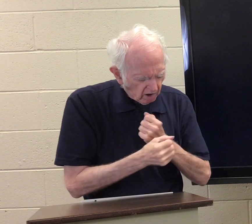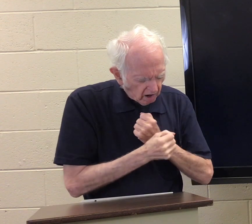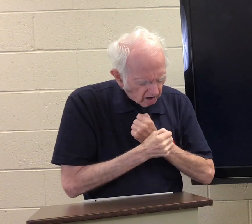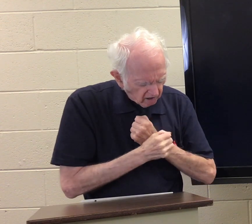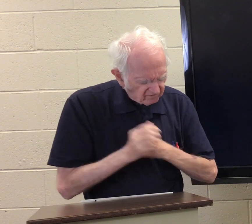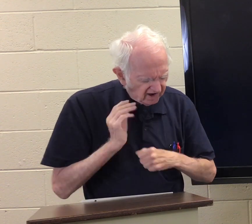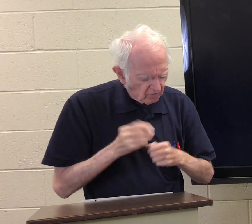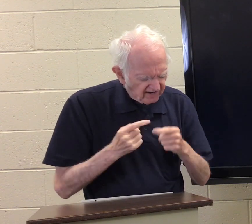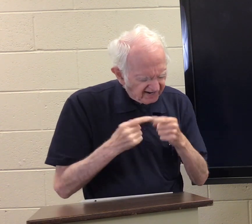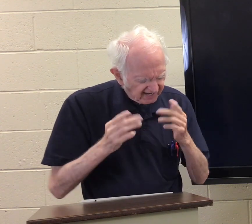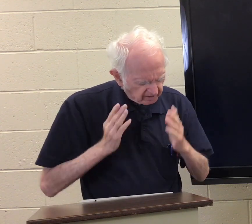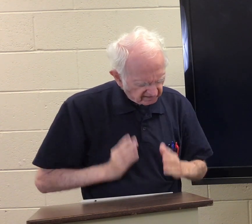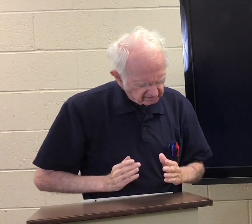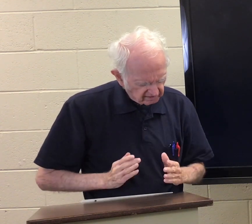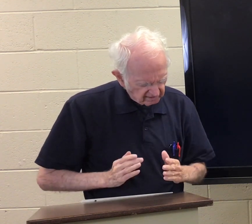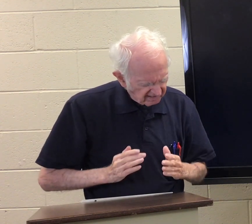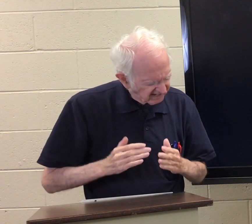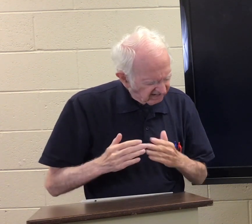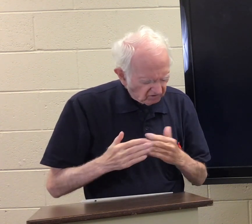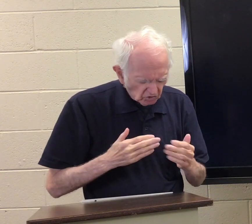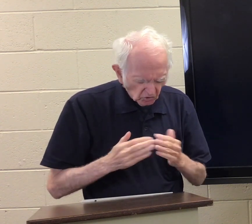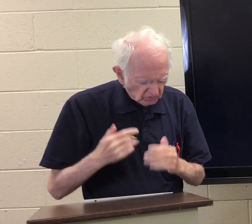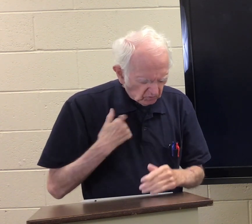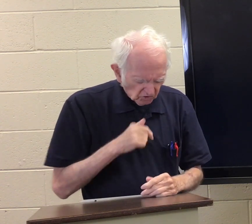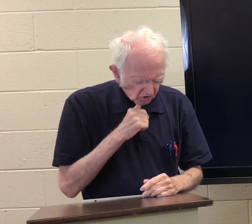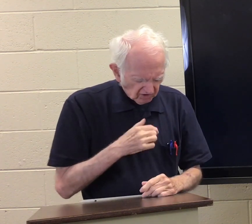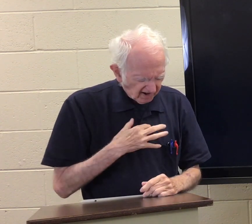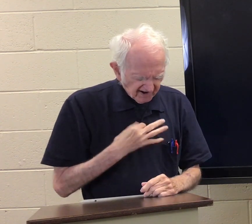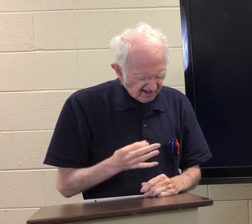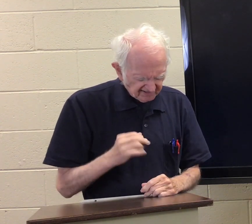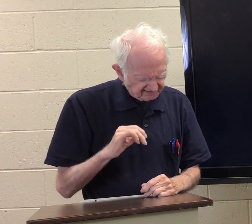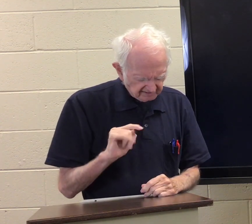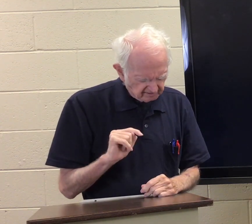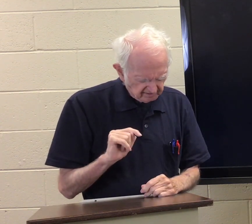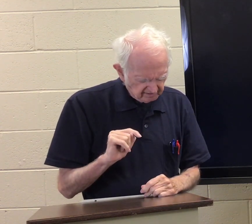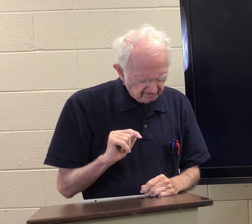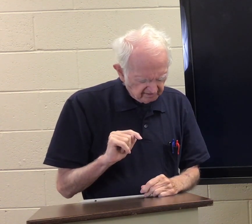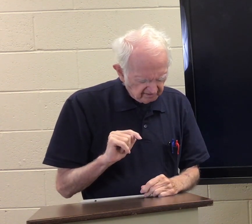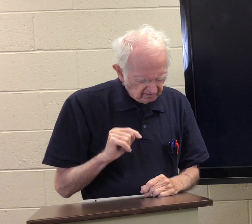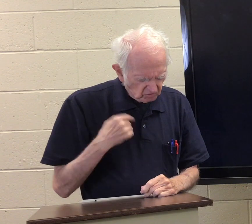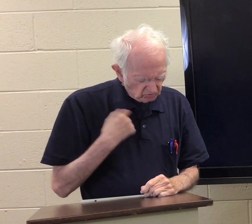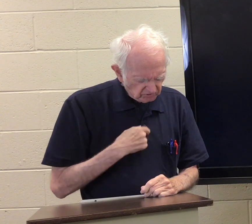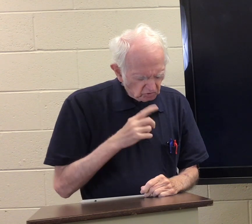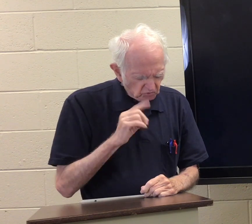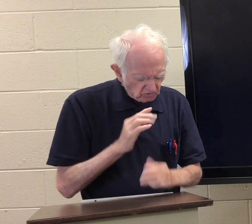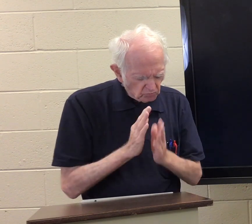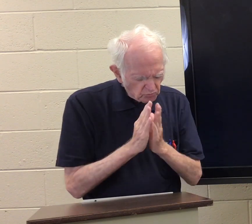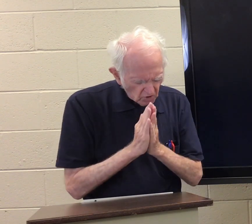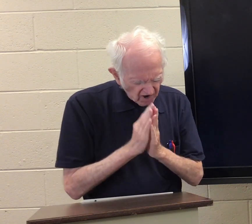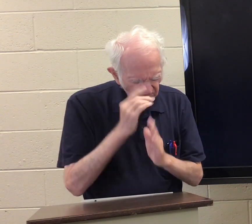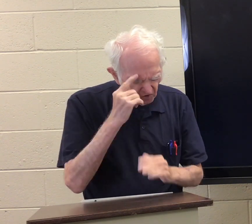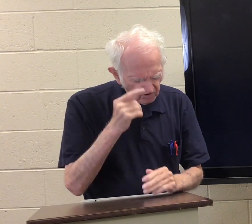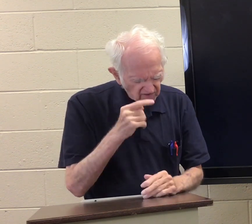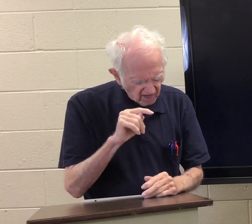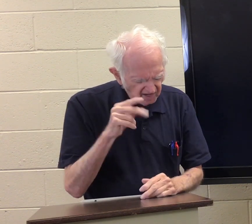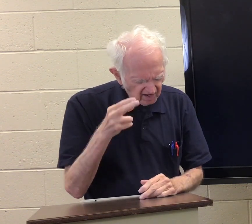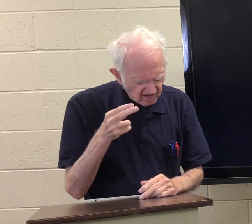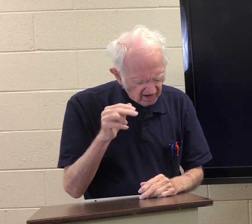To love our enemies. No matter if we don't like them. No matter if we don't like it. We do pray